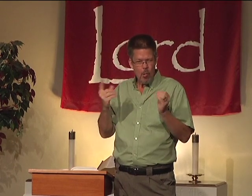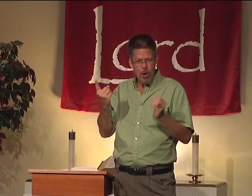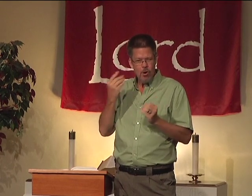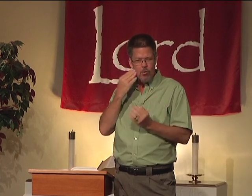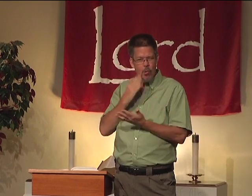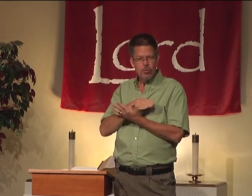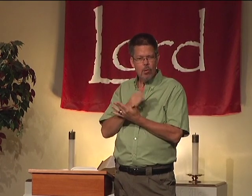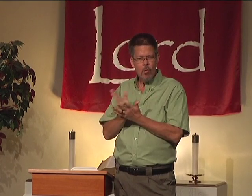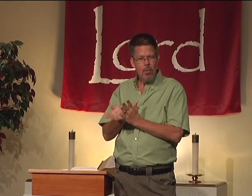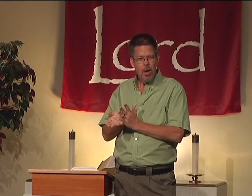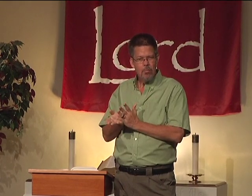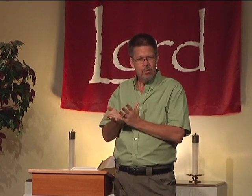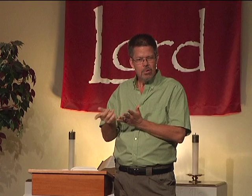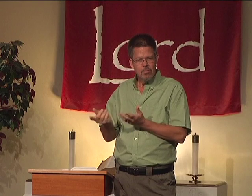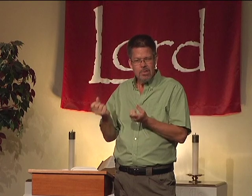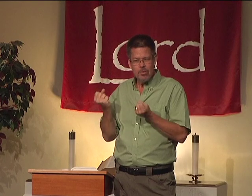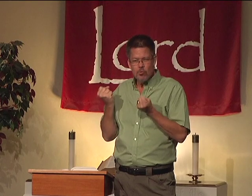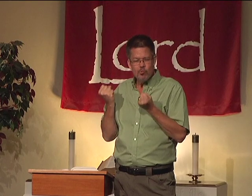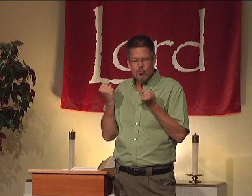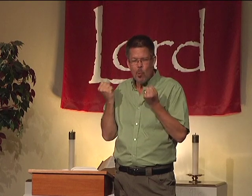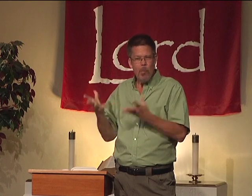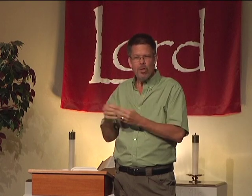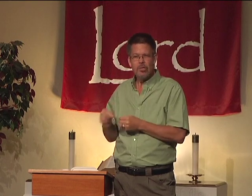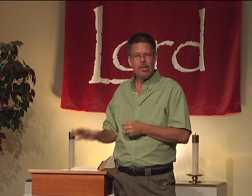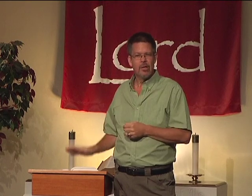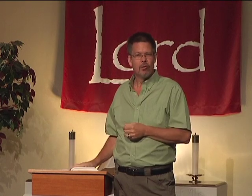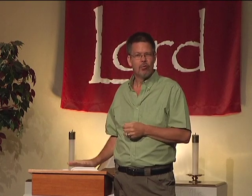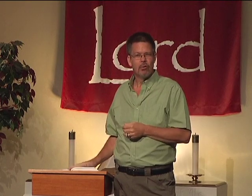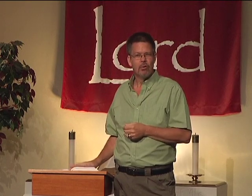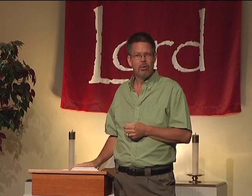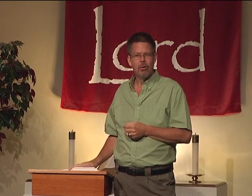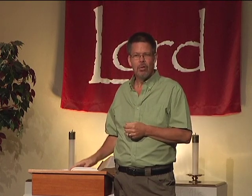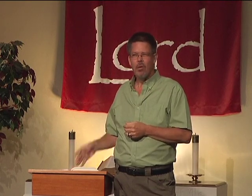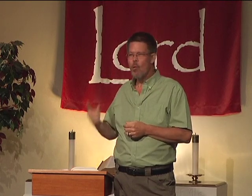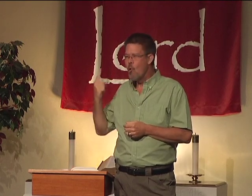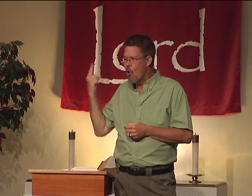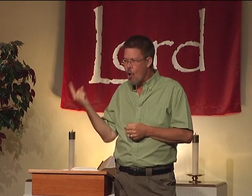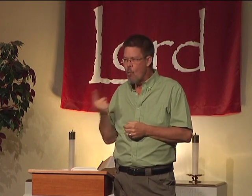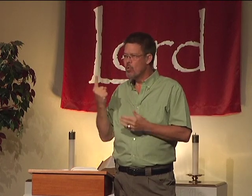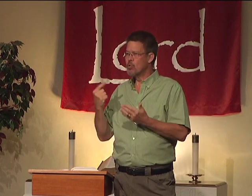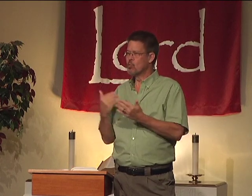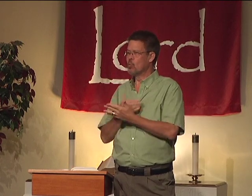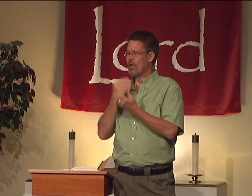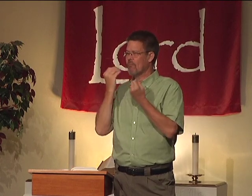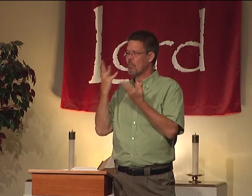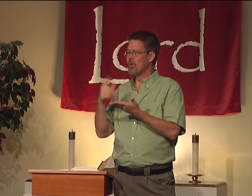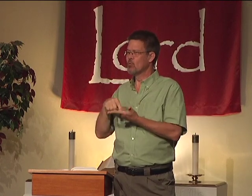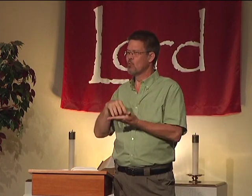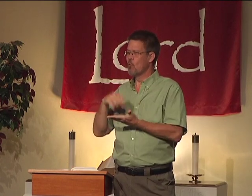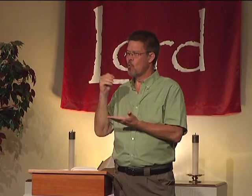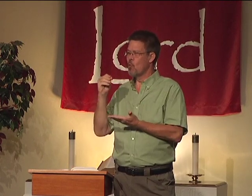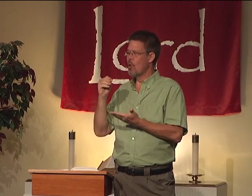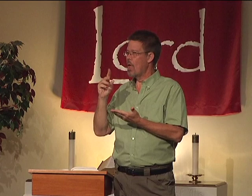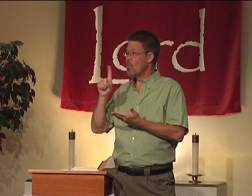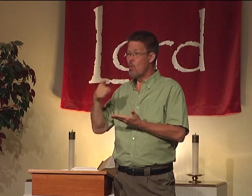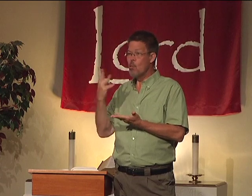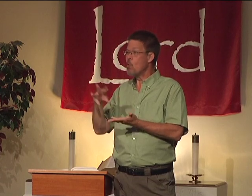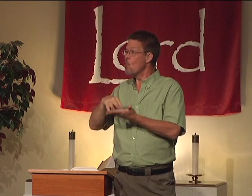you don't know. No one knows the entire Bible. There's just so much within it. And there's always new information to be